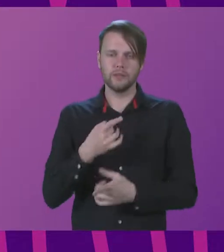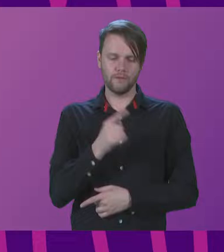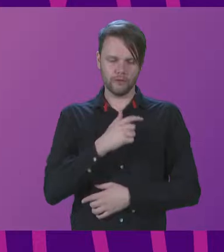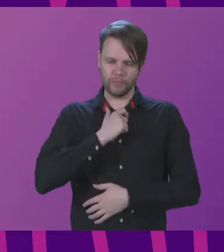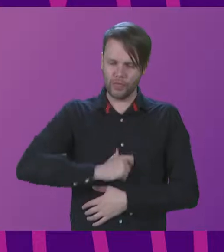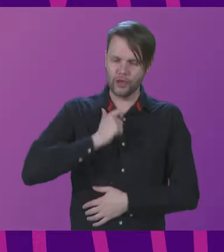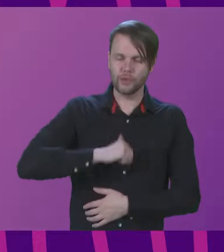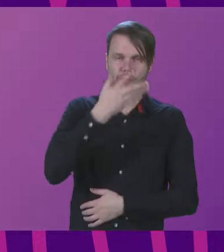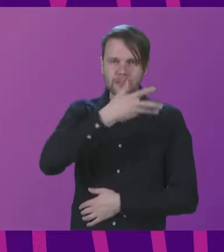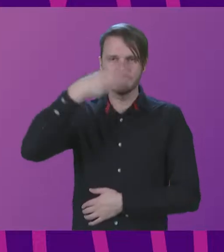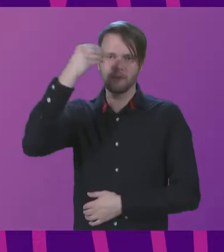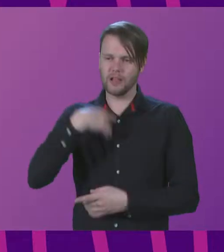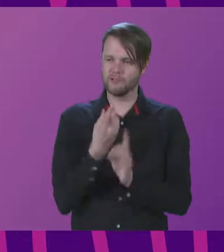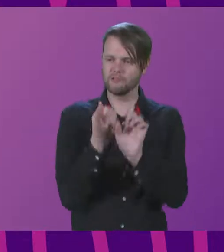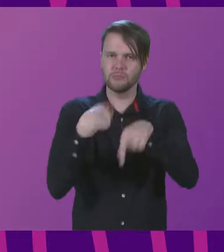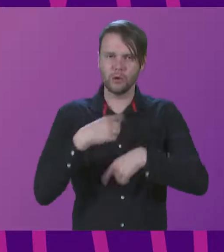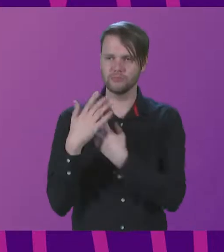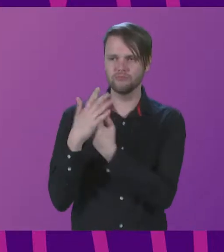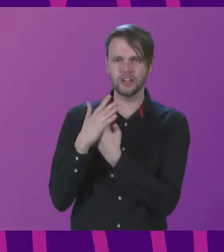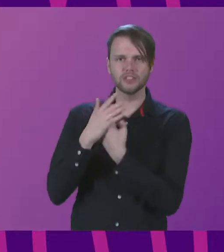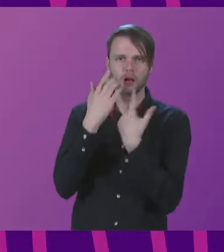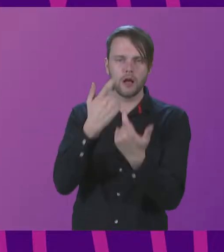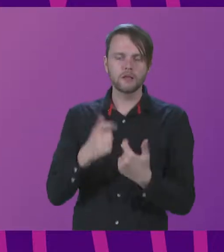human spirit responds to such pressures.